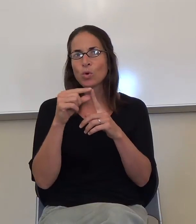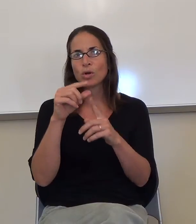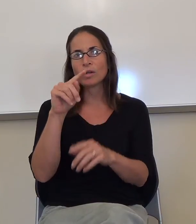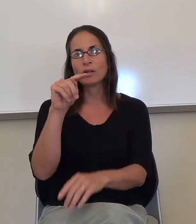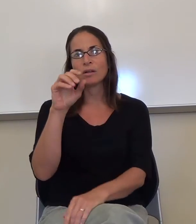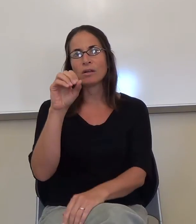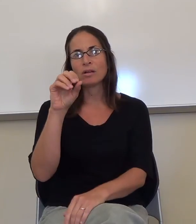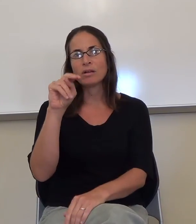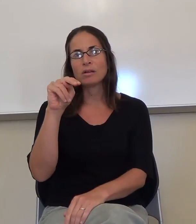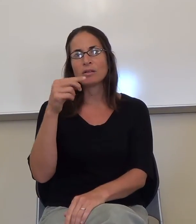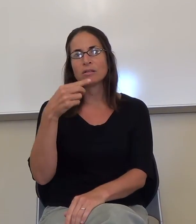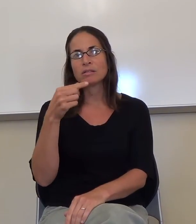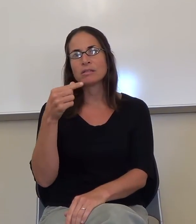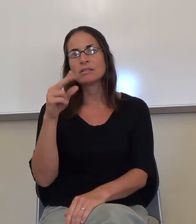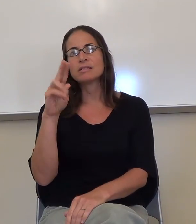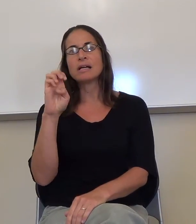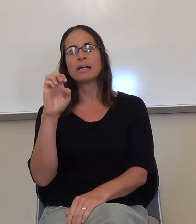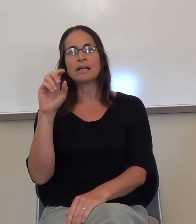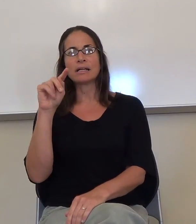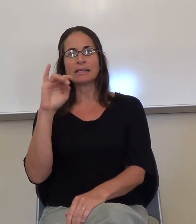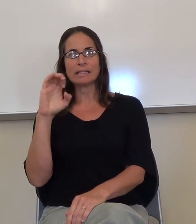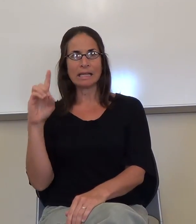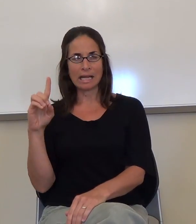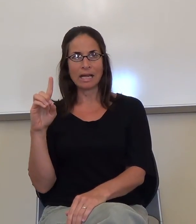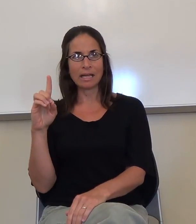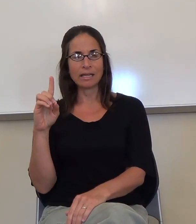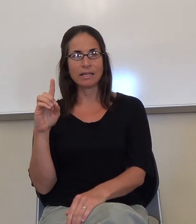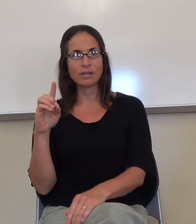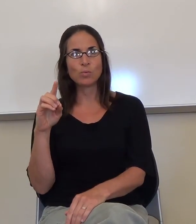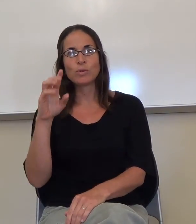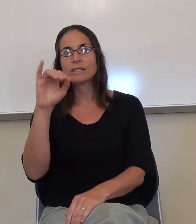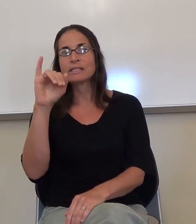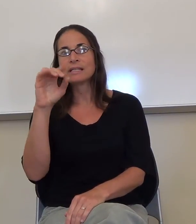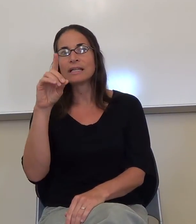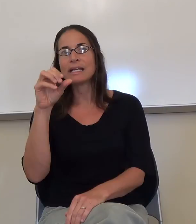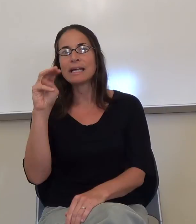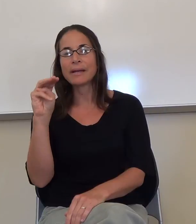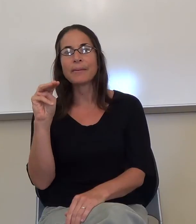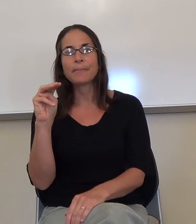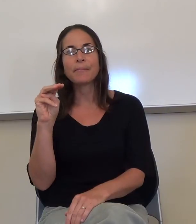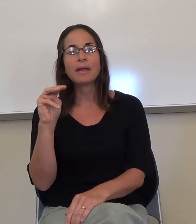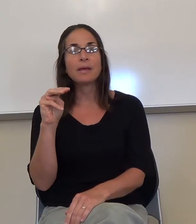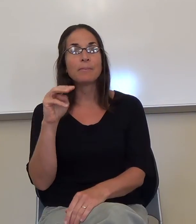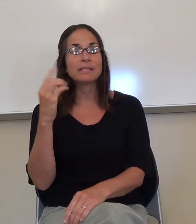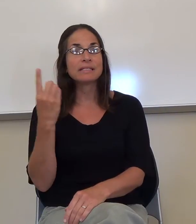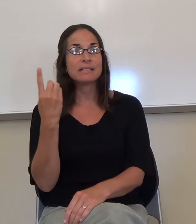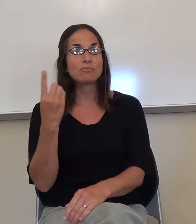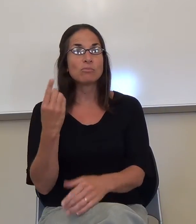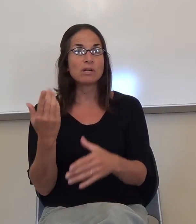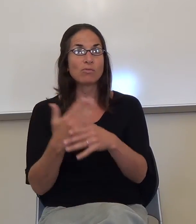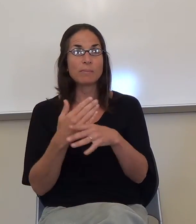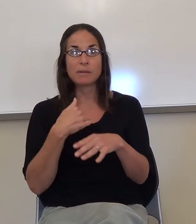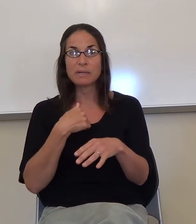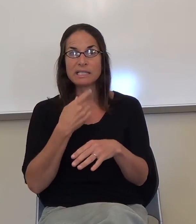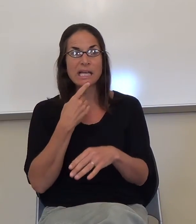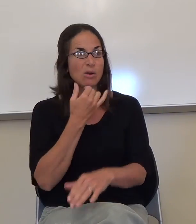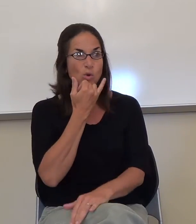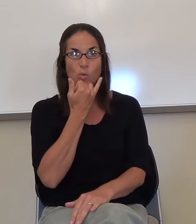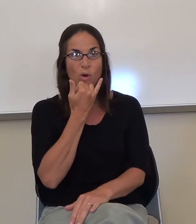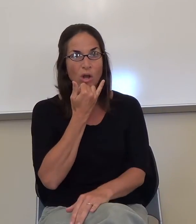And somebody said, no, in Spanish, it's the same. Which I didn't know. But, yeah, so that's